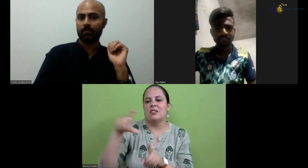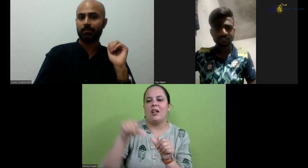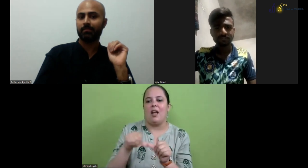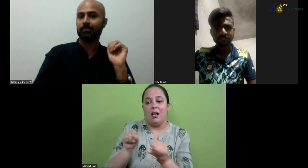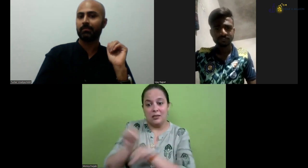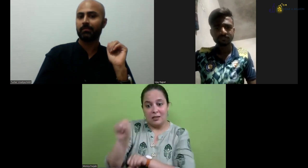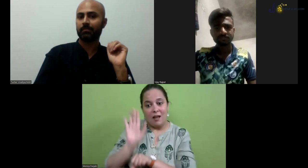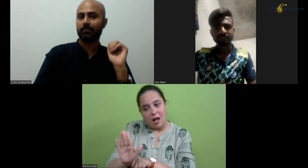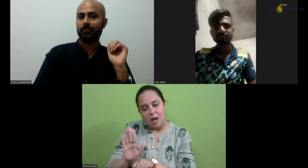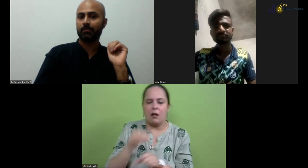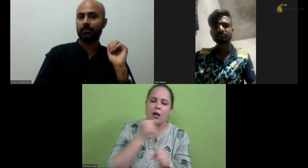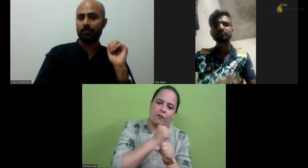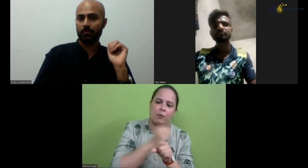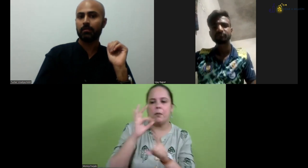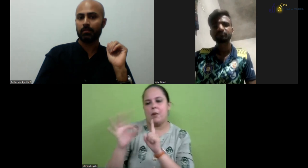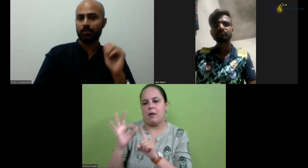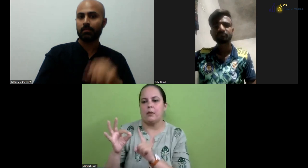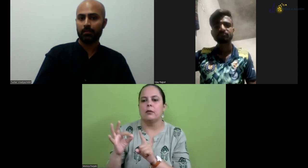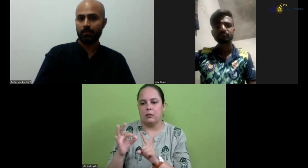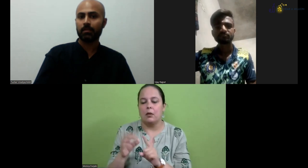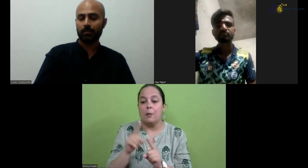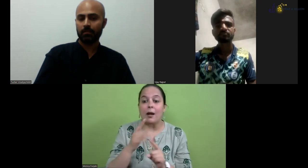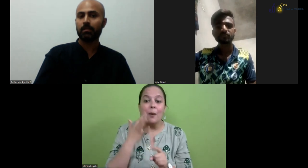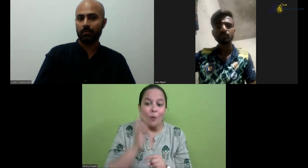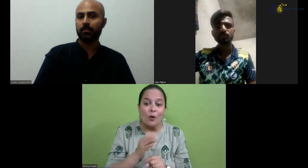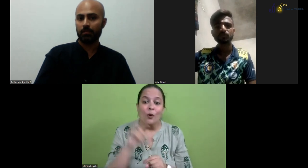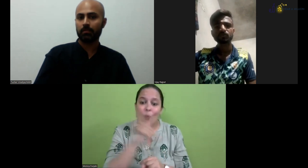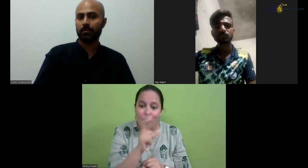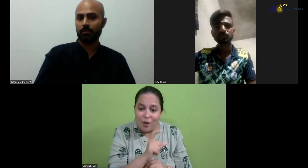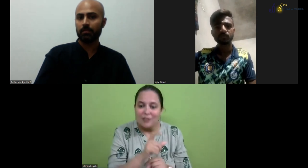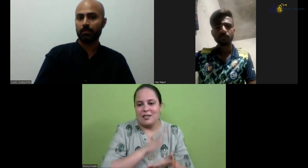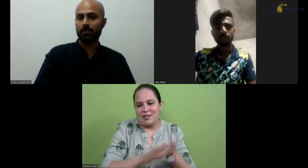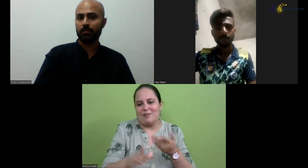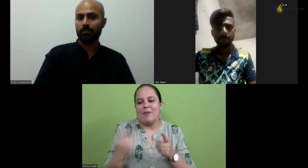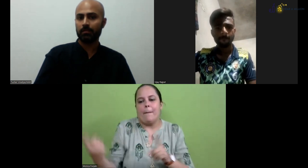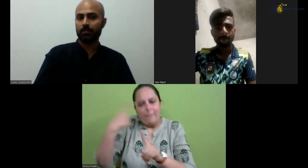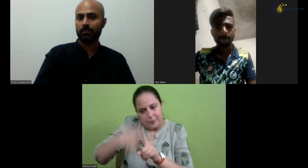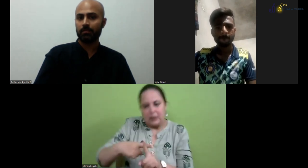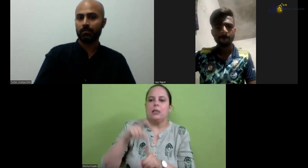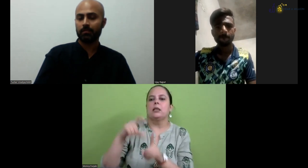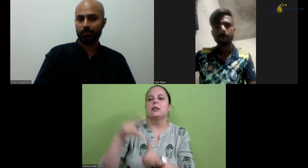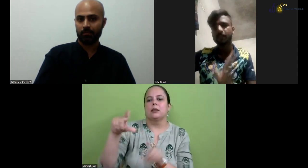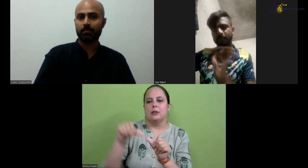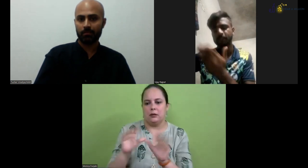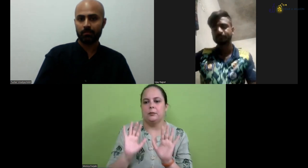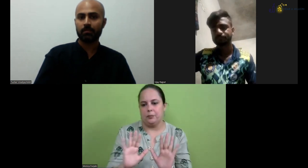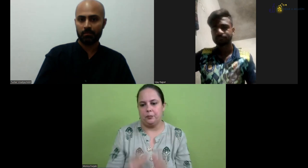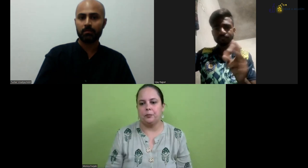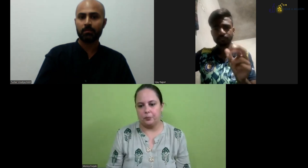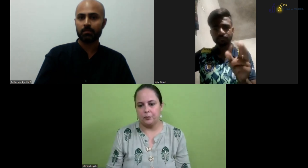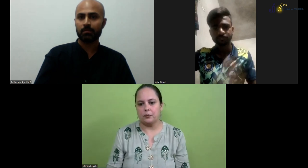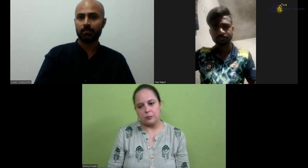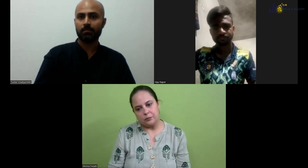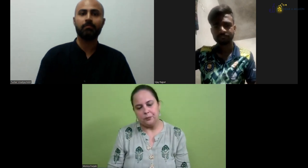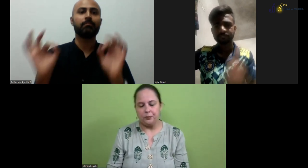now, we are all working online. So, if you will have the DCA course here as well, so you can get